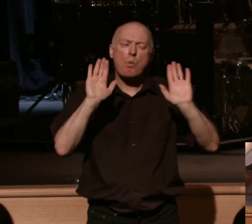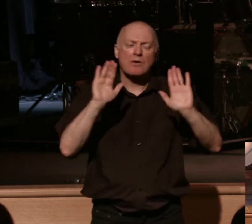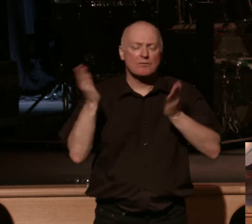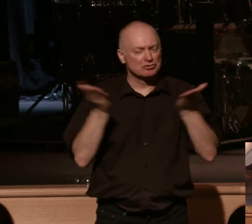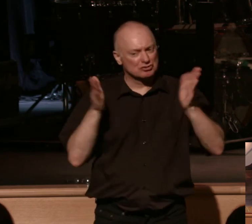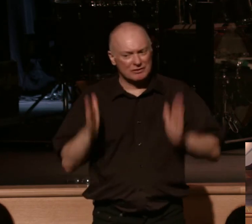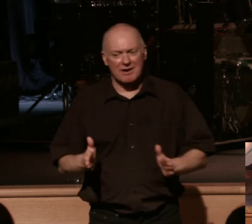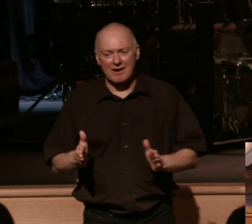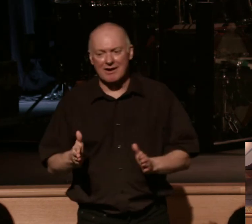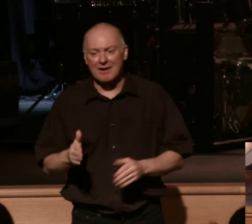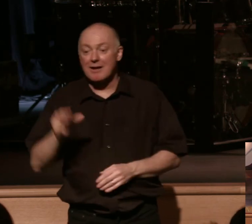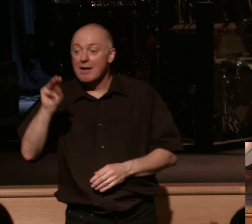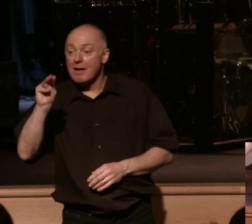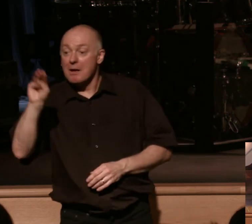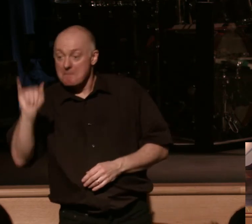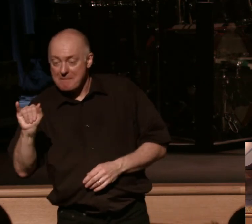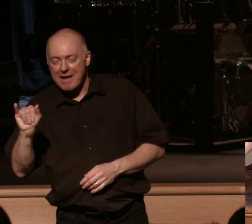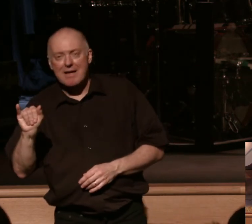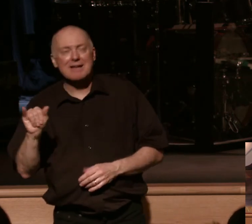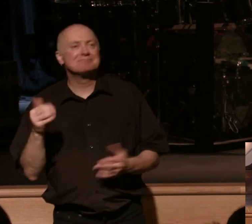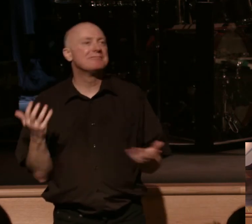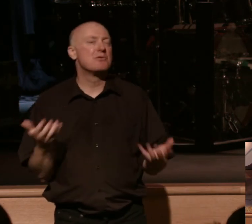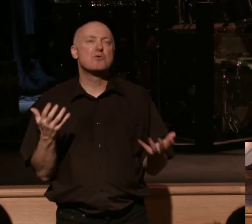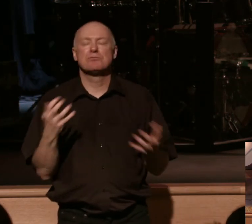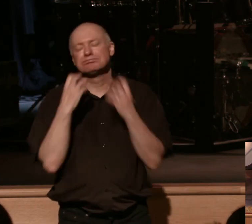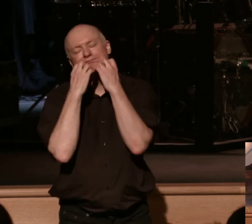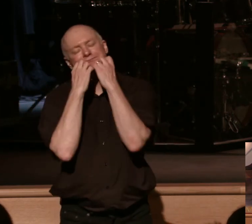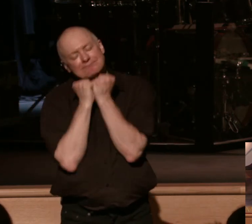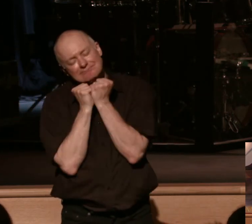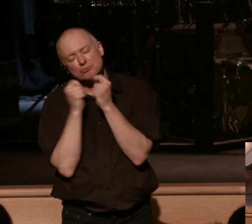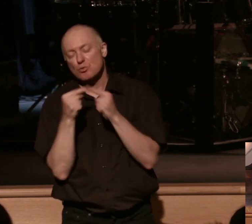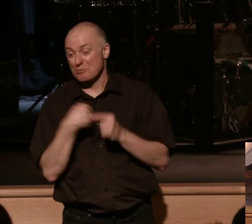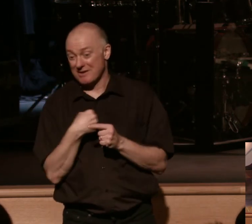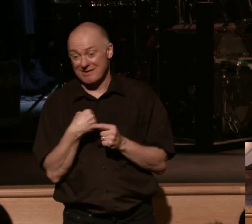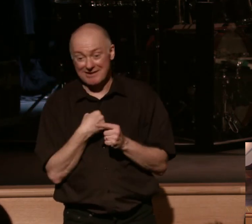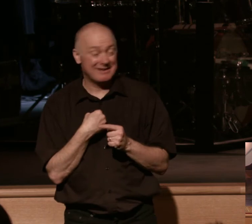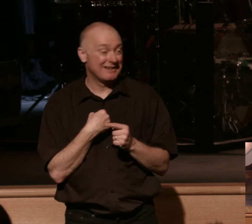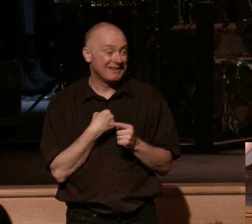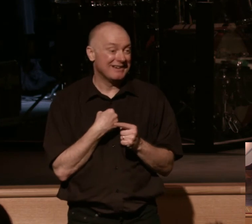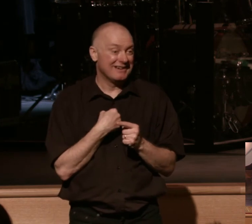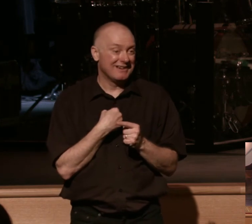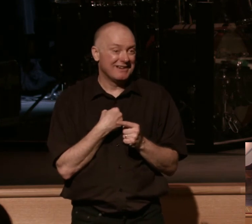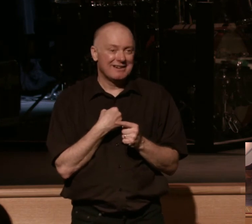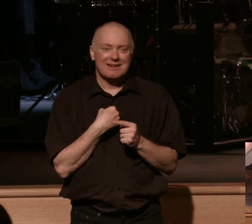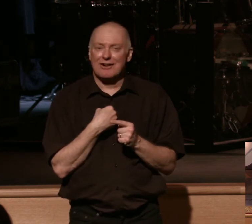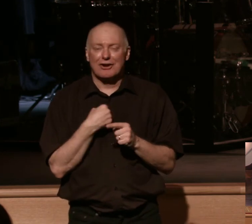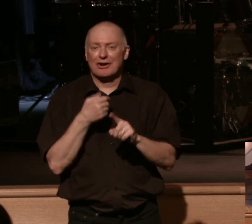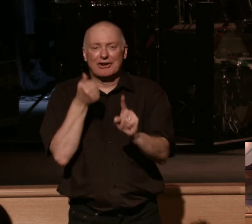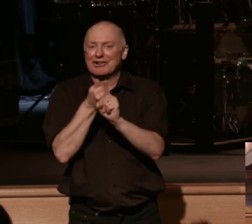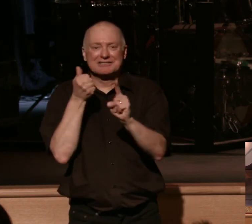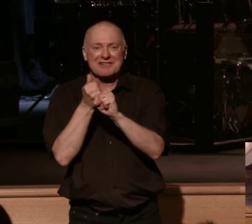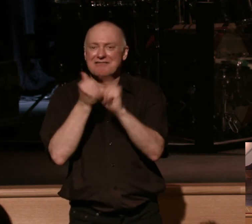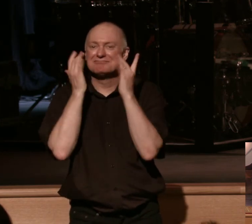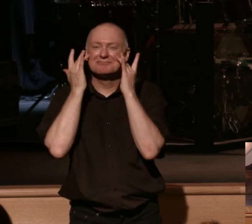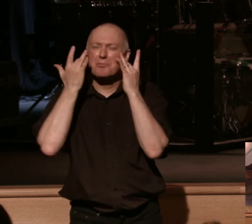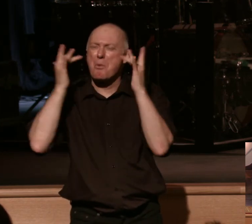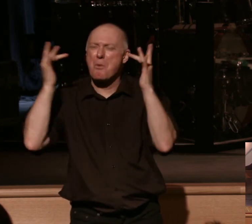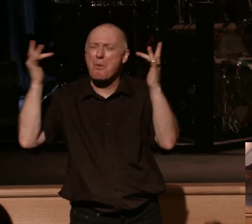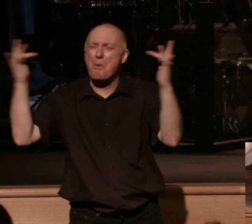Mae Turner was so dear to me she just radiated the sunshine of the Lord through her life